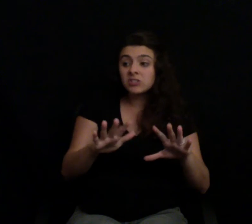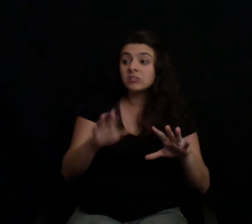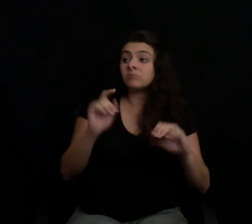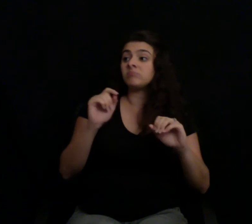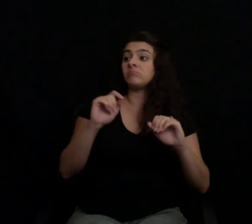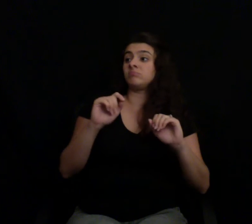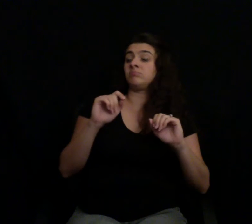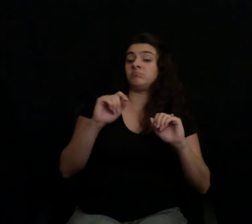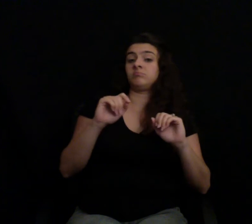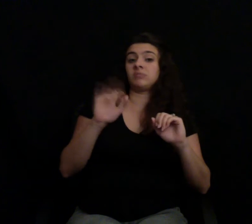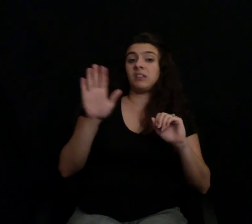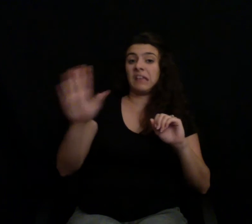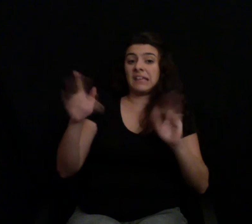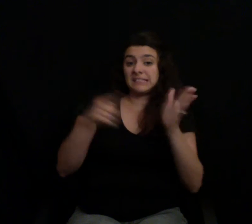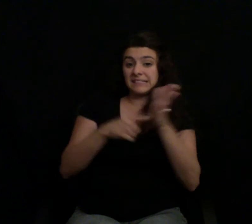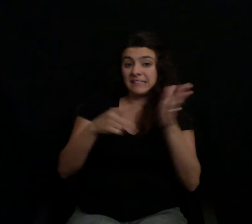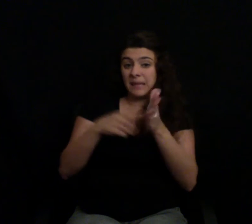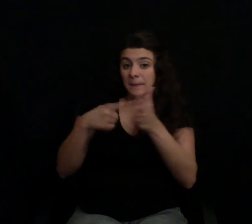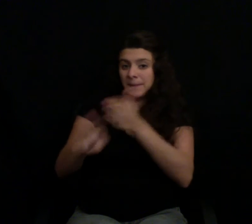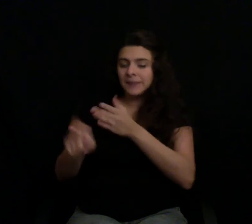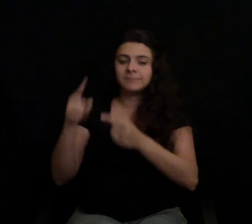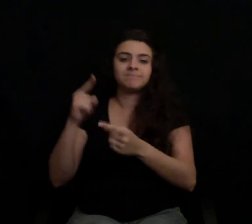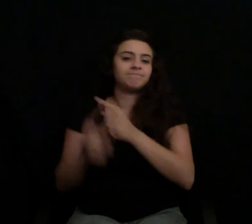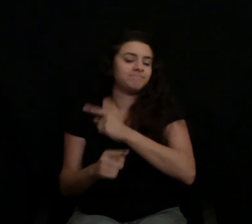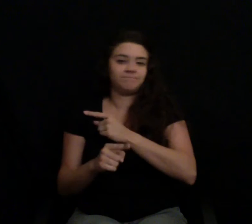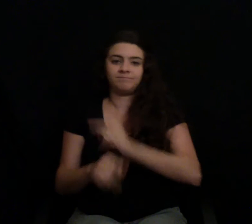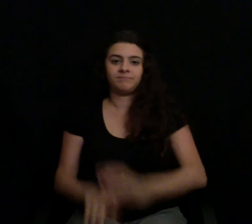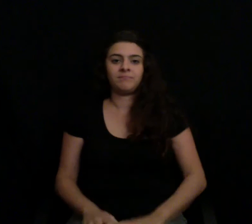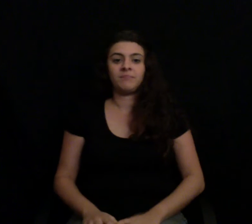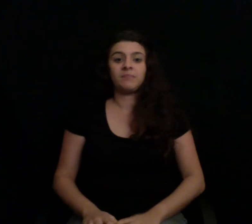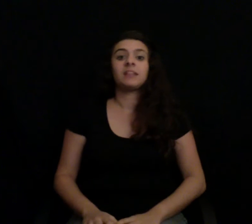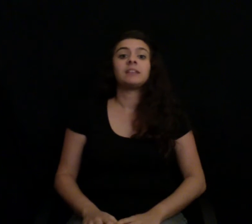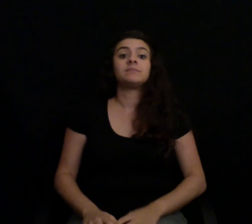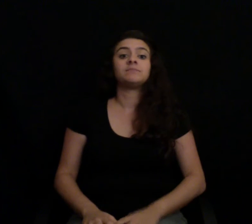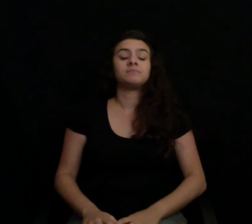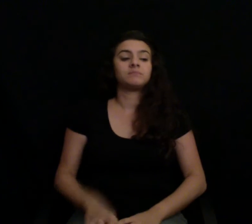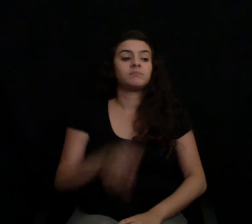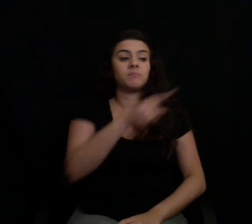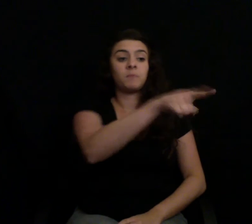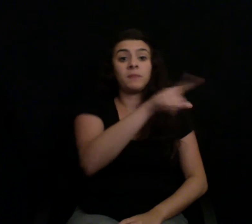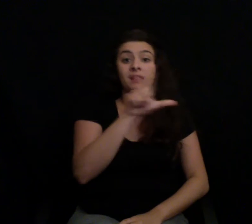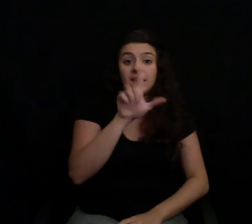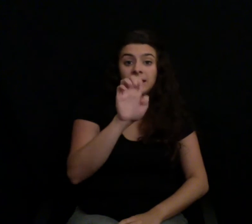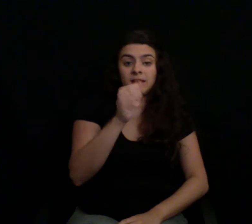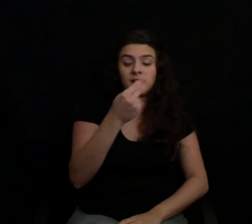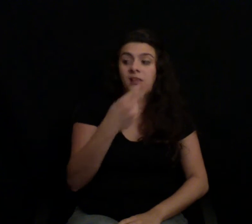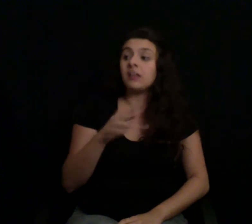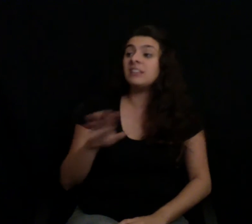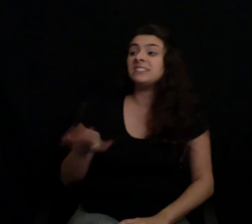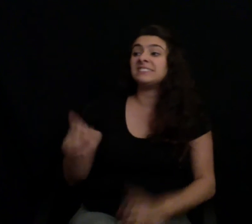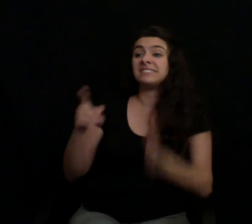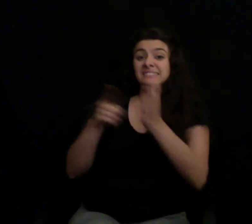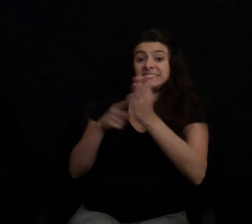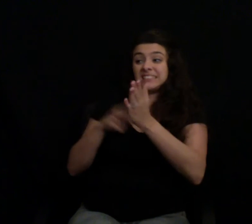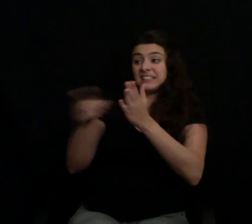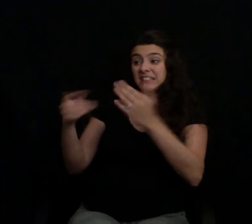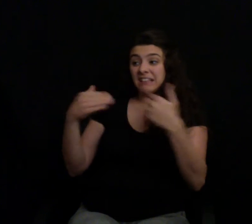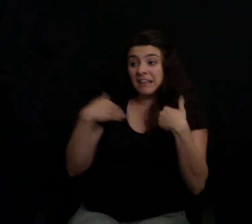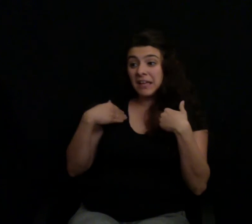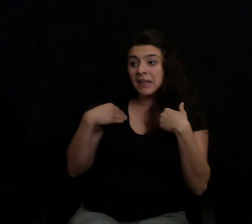The debt that he's forced into, you know, unknowingly, you sign this contract, you're told that you're going to be a business